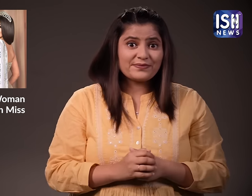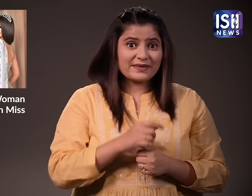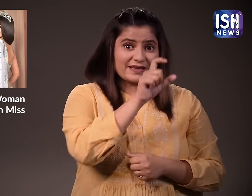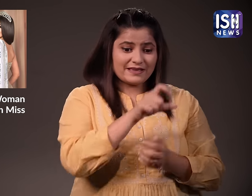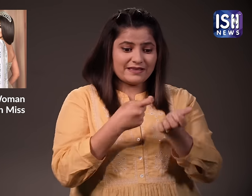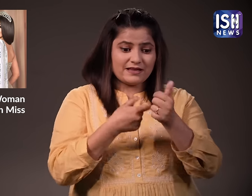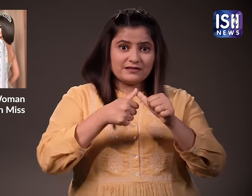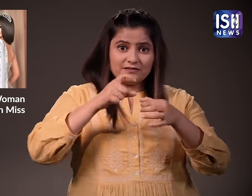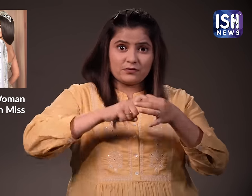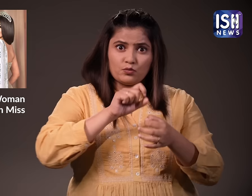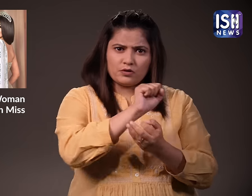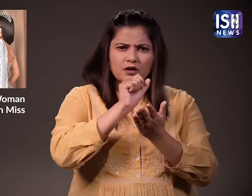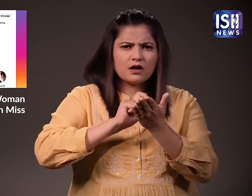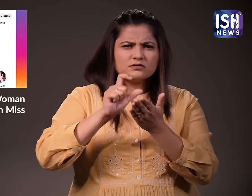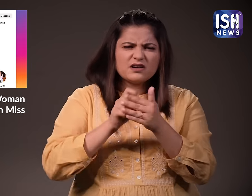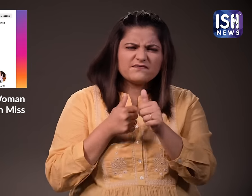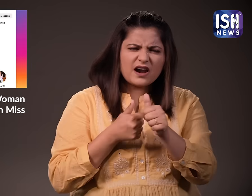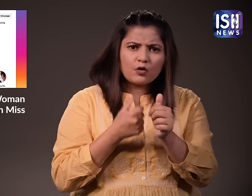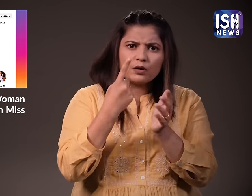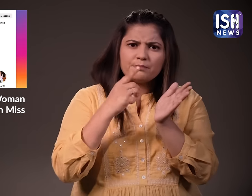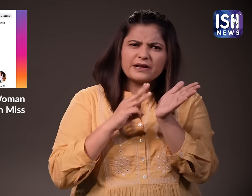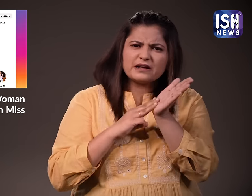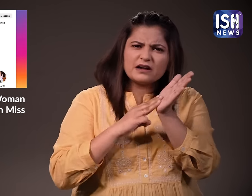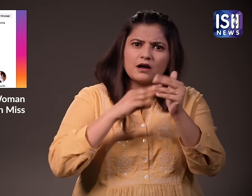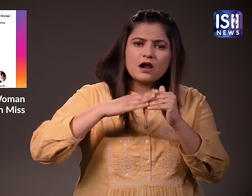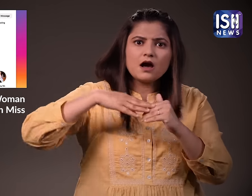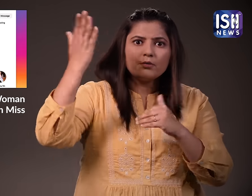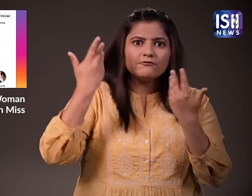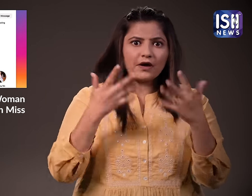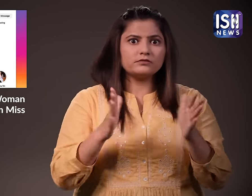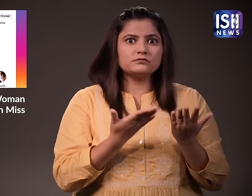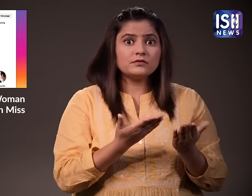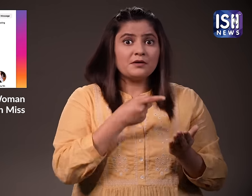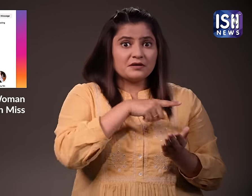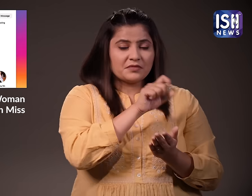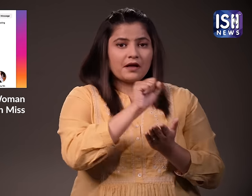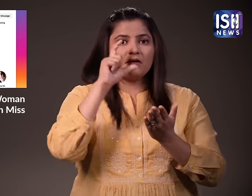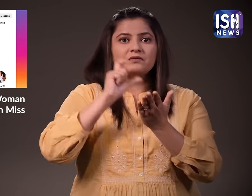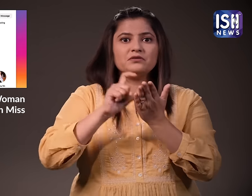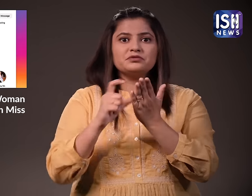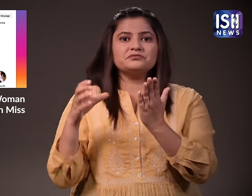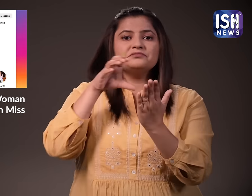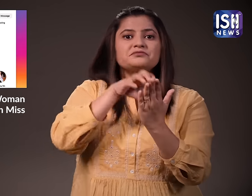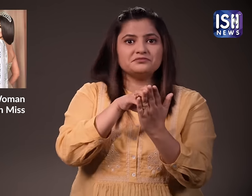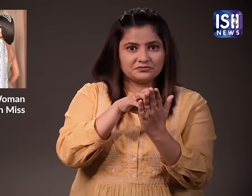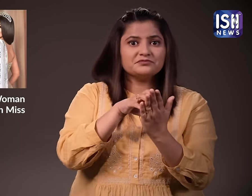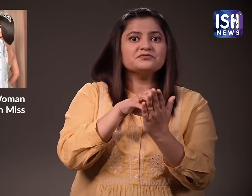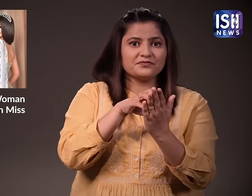Rumi has more than 1 million followers on Instagram. She has posted on her Instagram